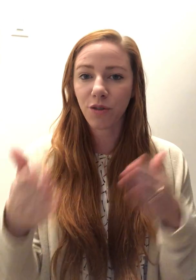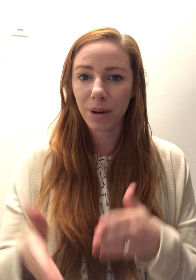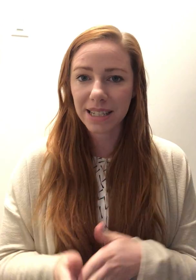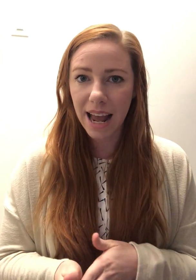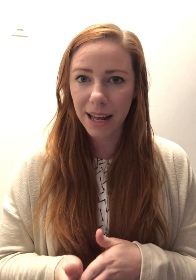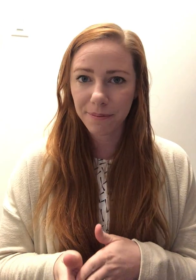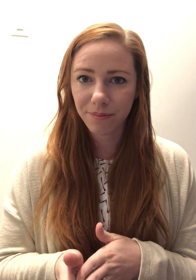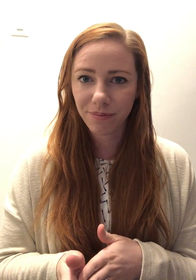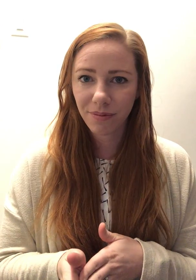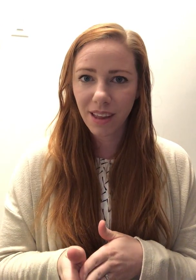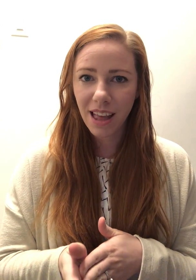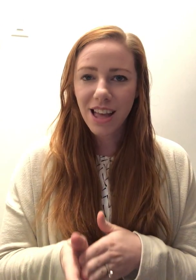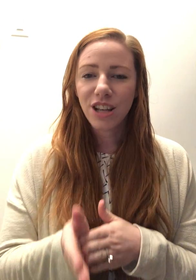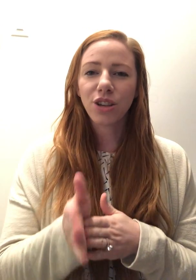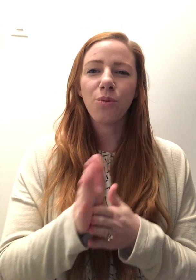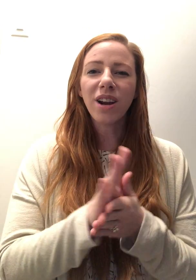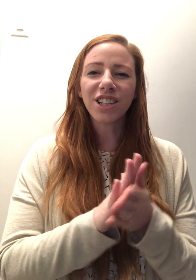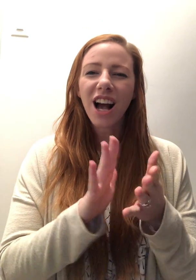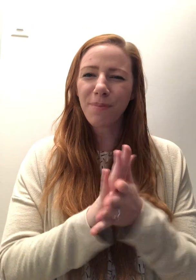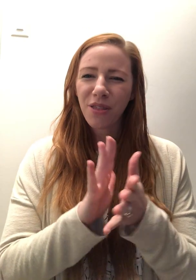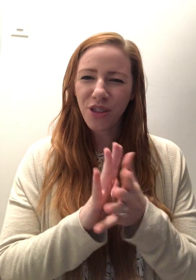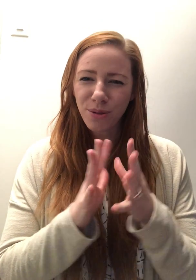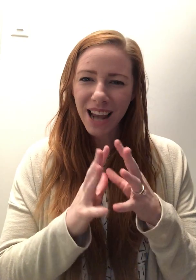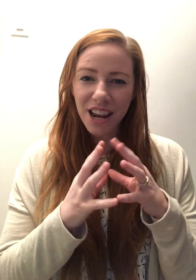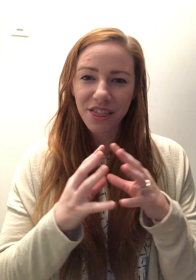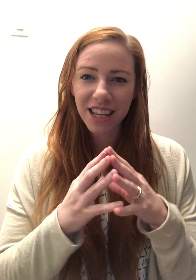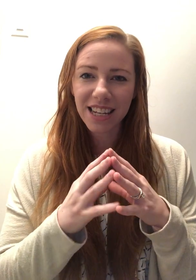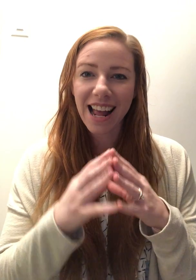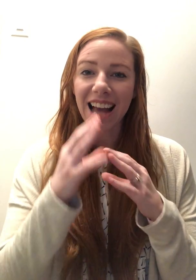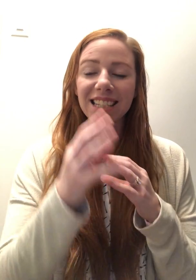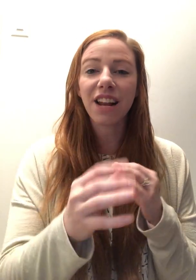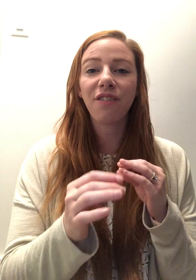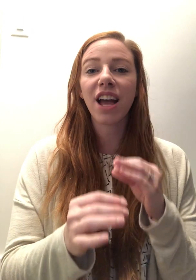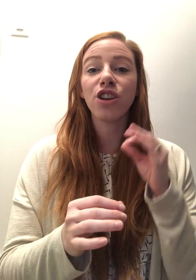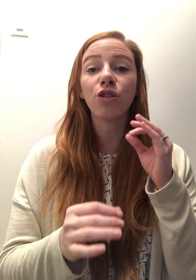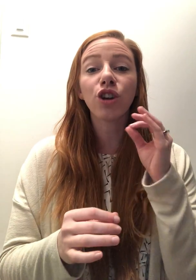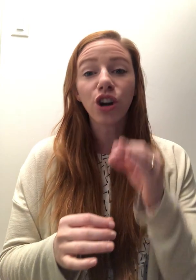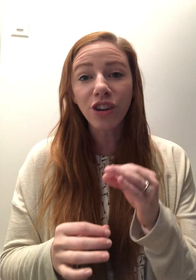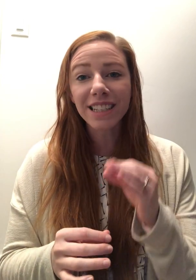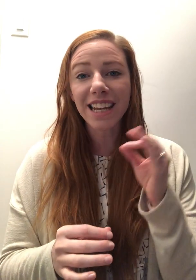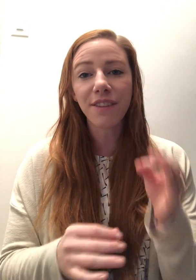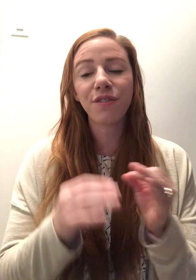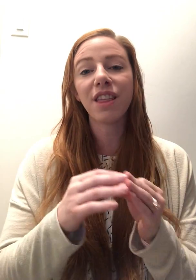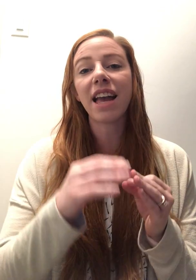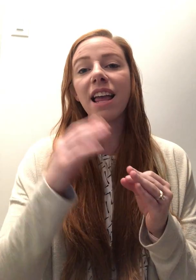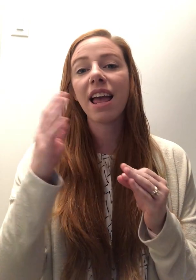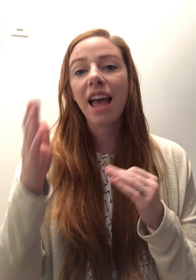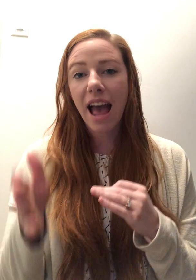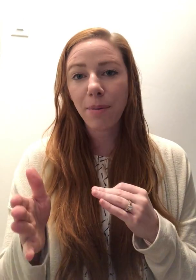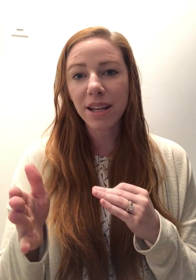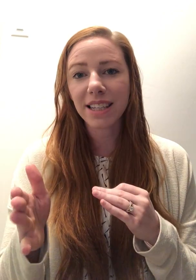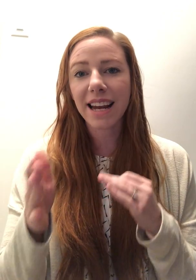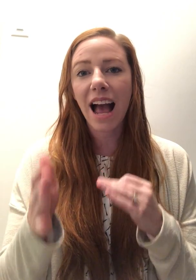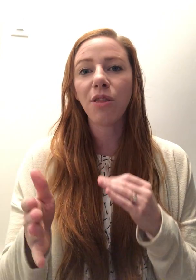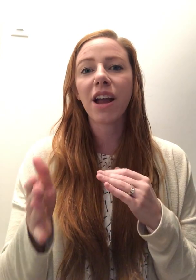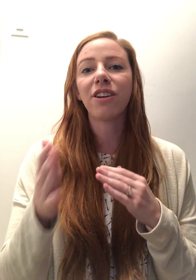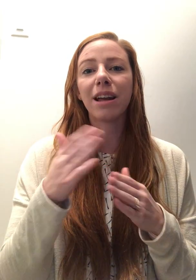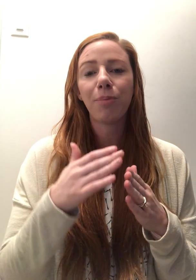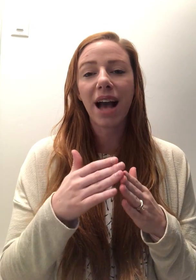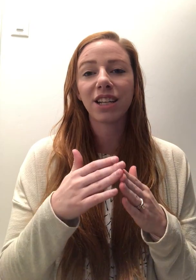for my day. So I want to talk about those kind of things today. identifying your current if-then habits and how they are impacting